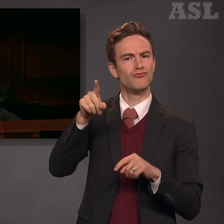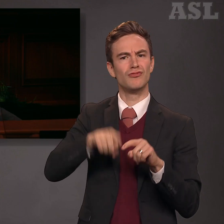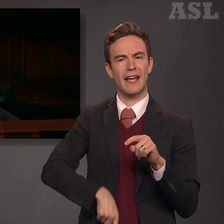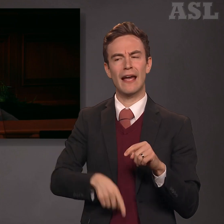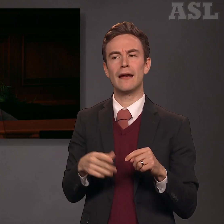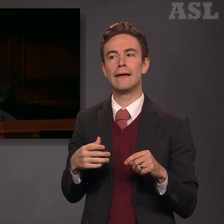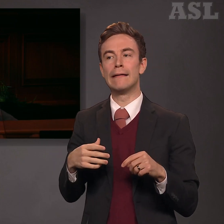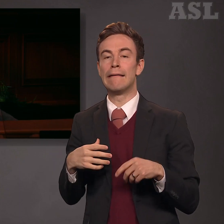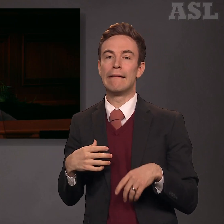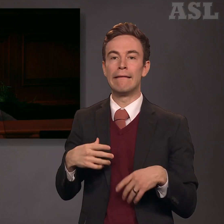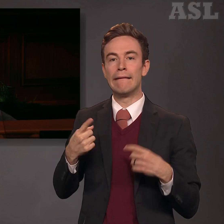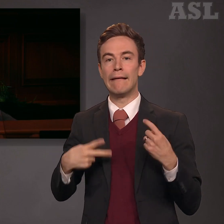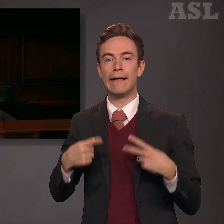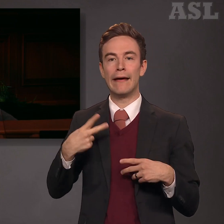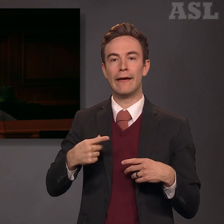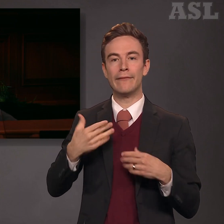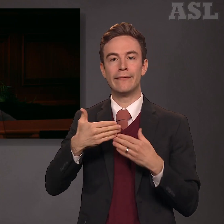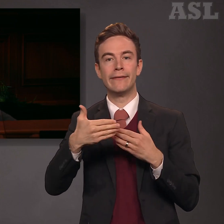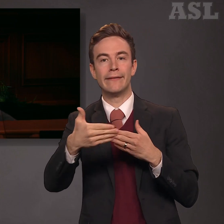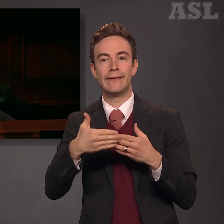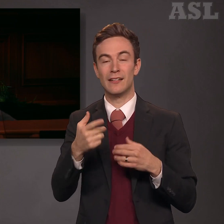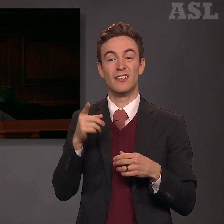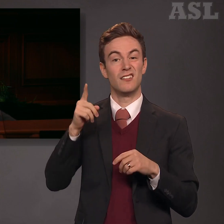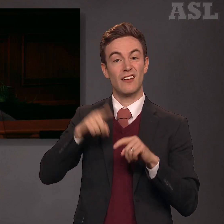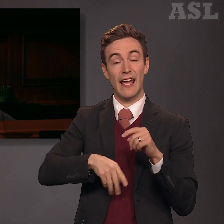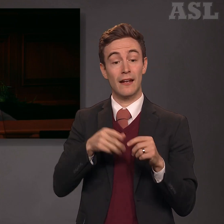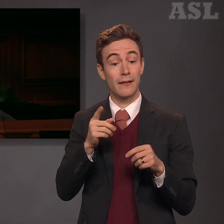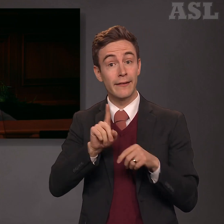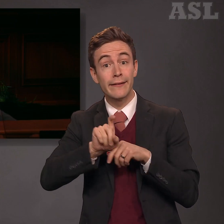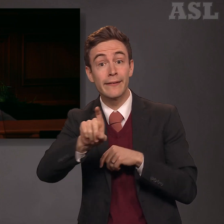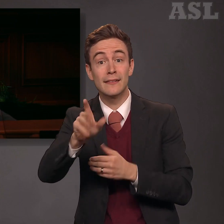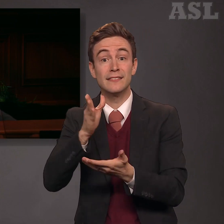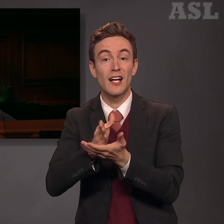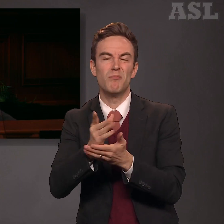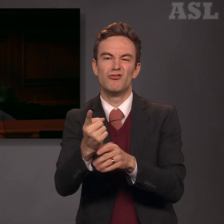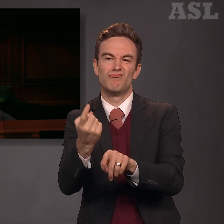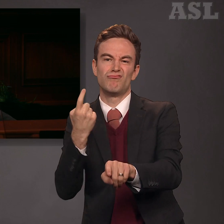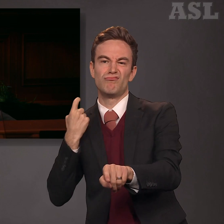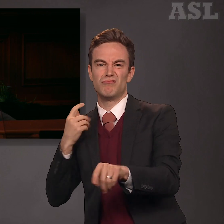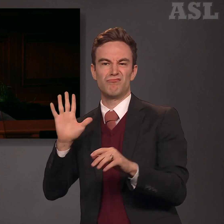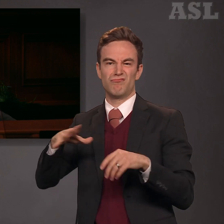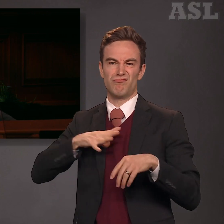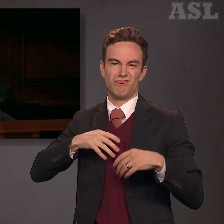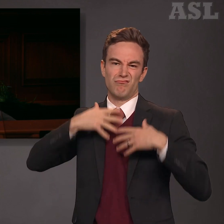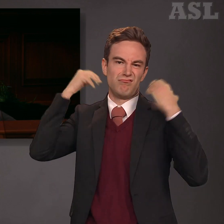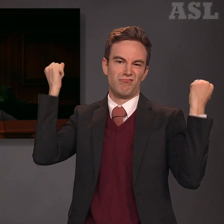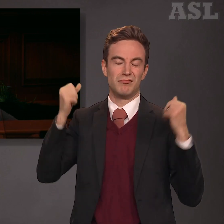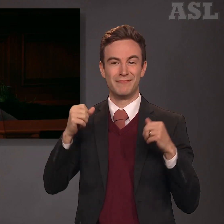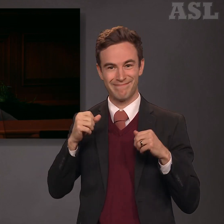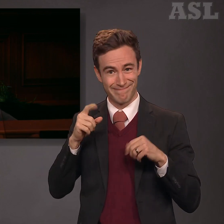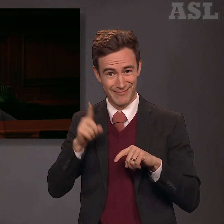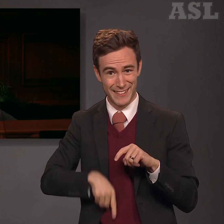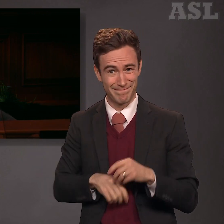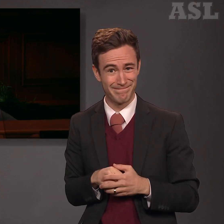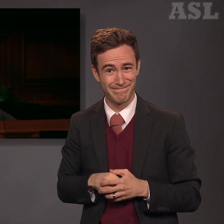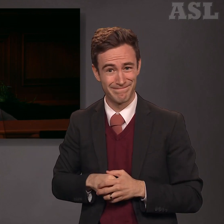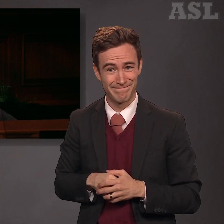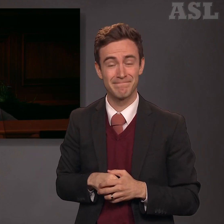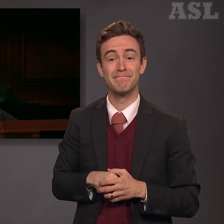no starting and stopping, no turning back. To those who requested permission to bury a deceased